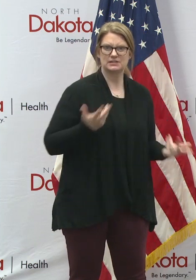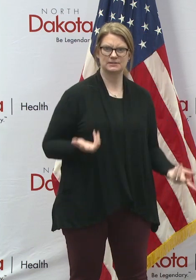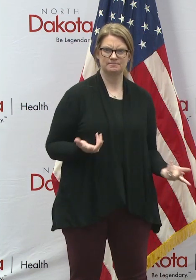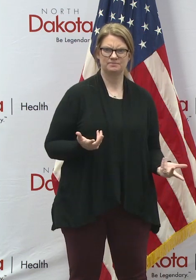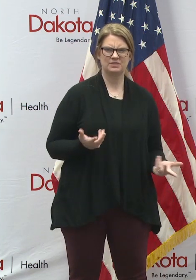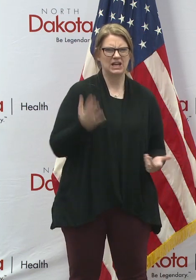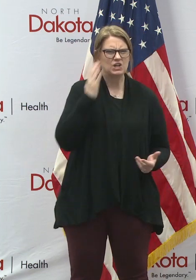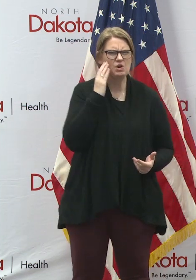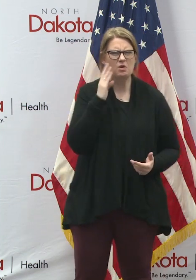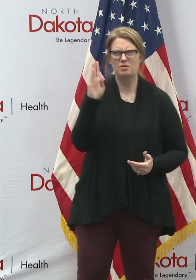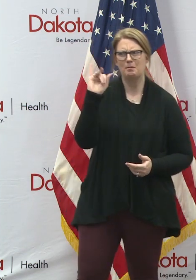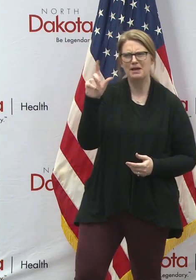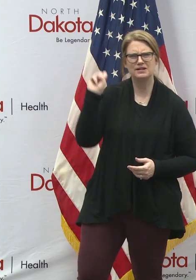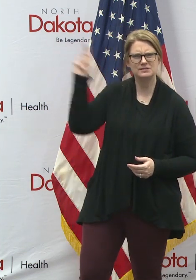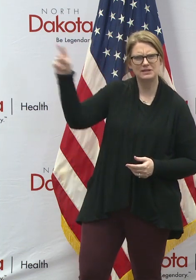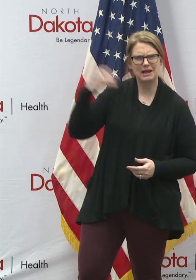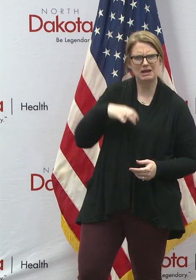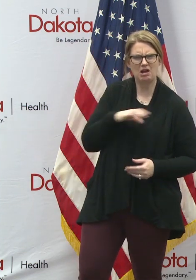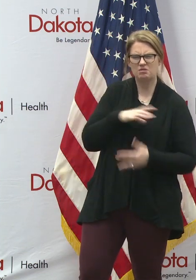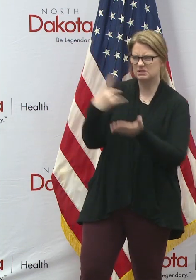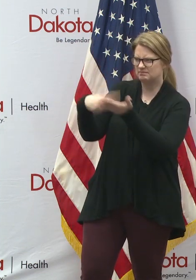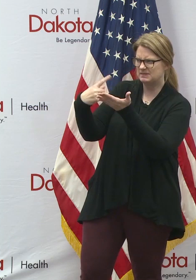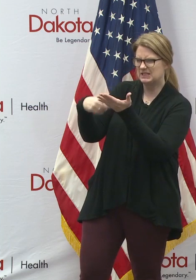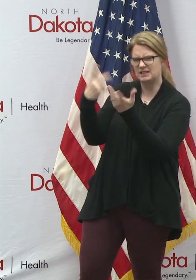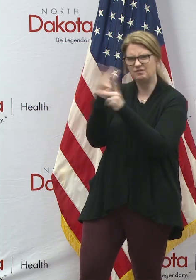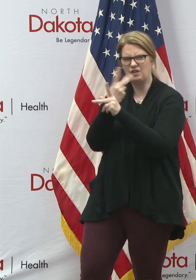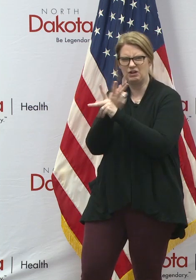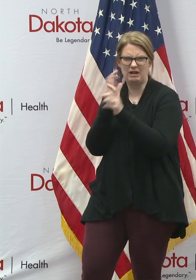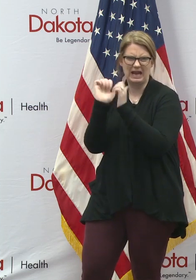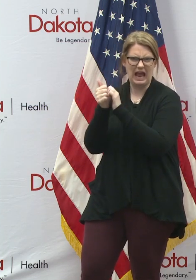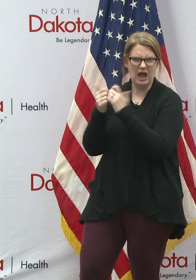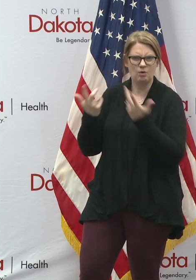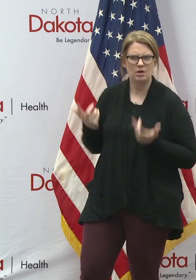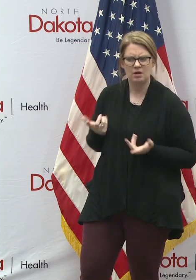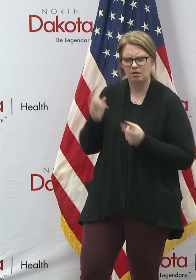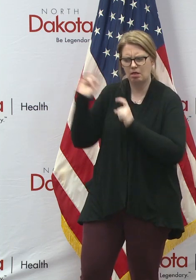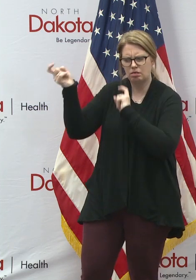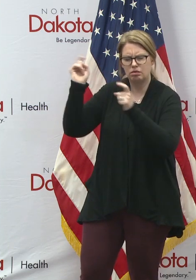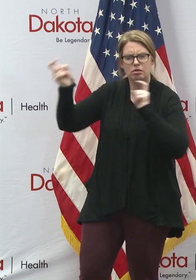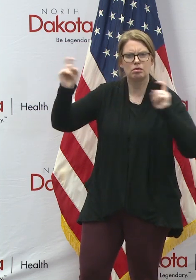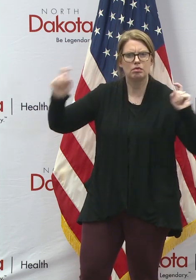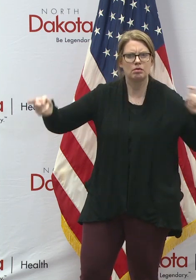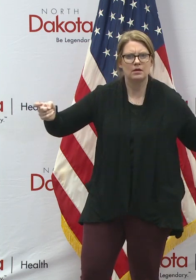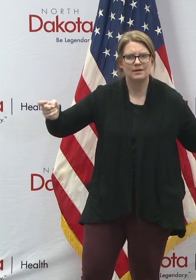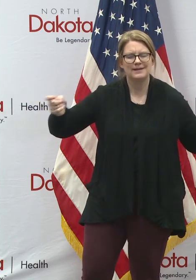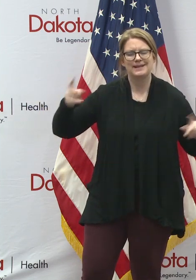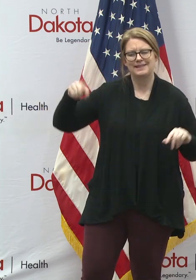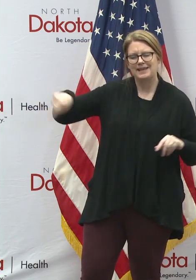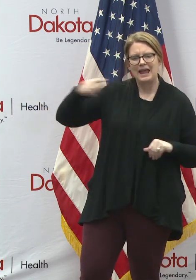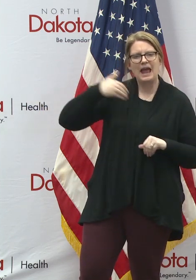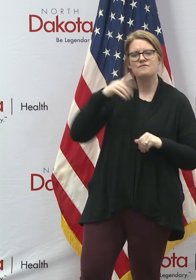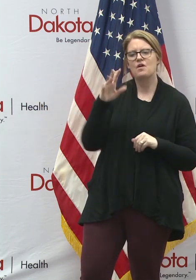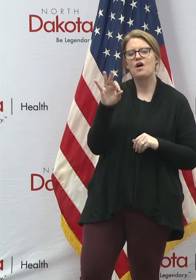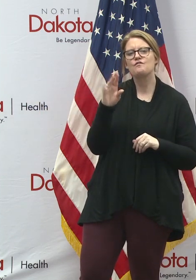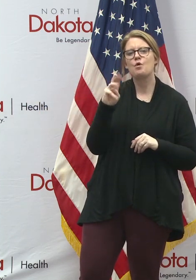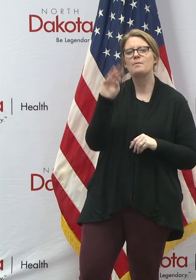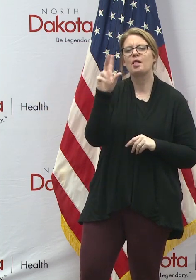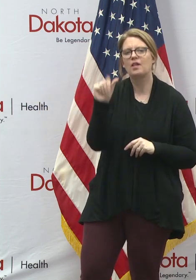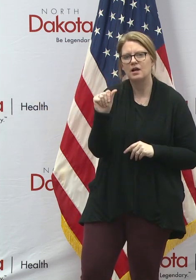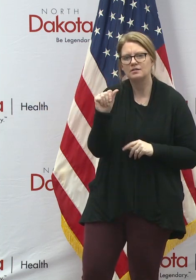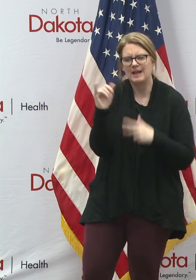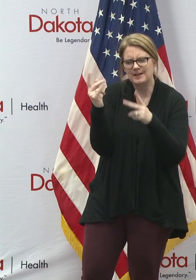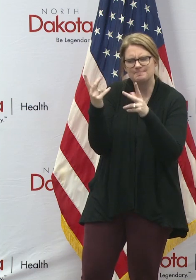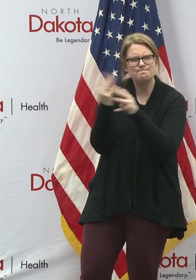stimulus bills being discussed in Congress? A lot of them are being distributed by states in terms of formula. And that formula often is based